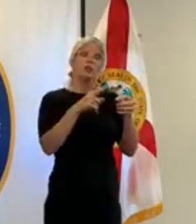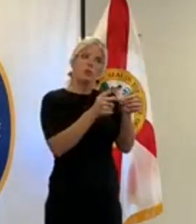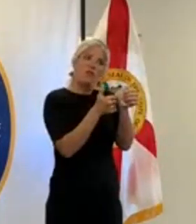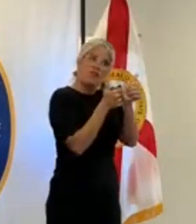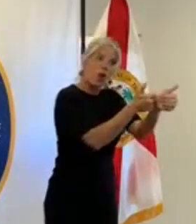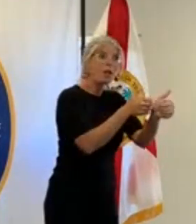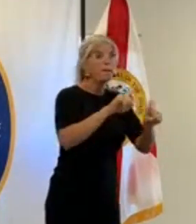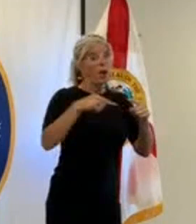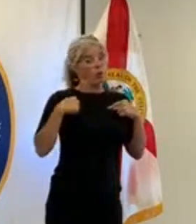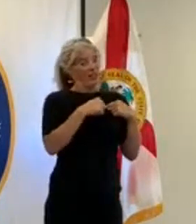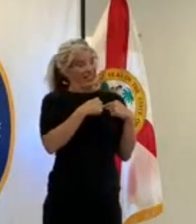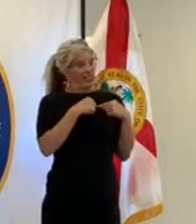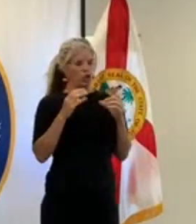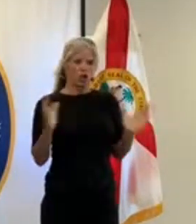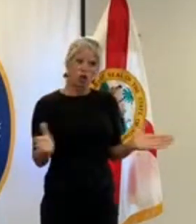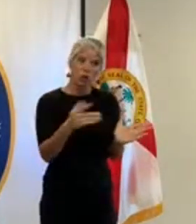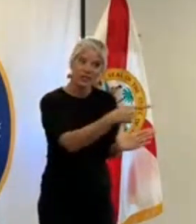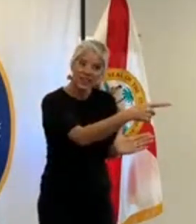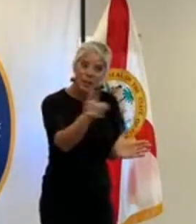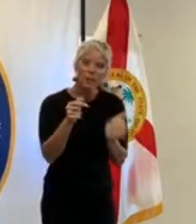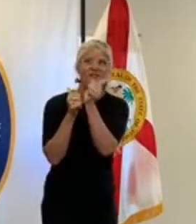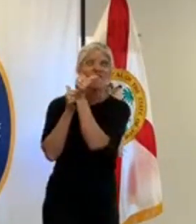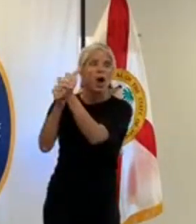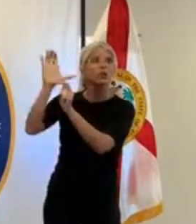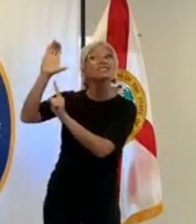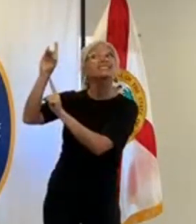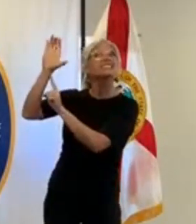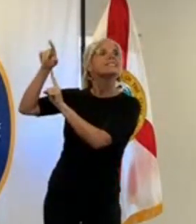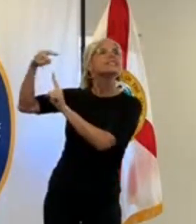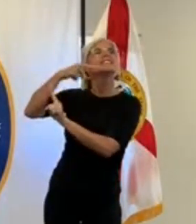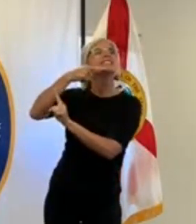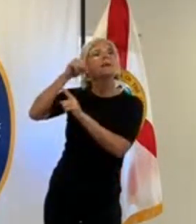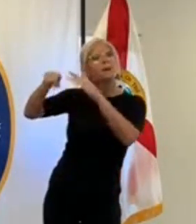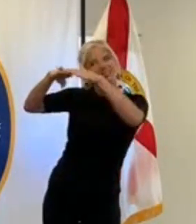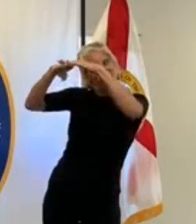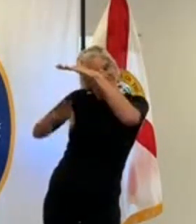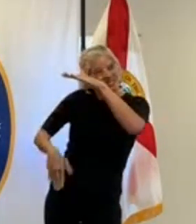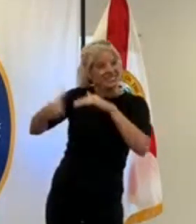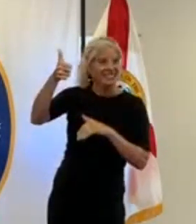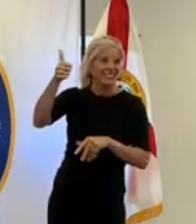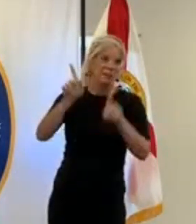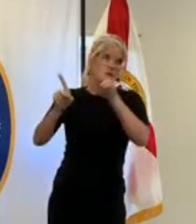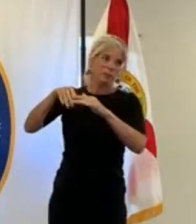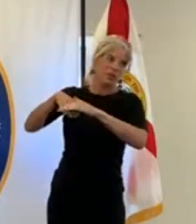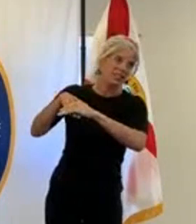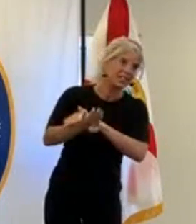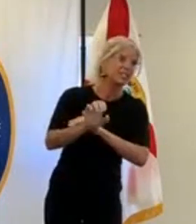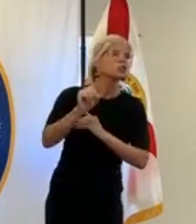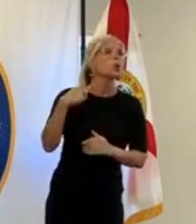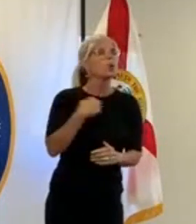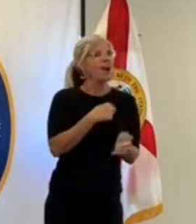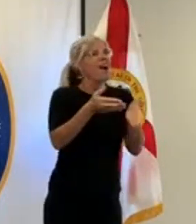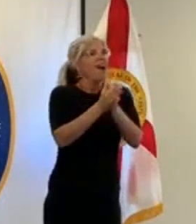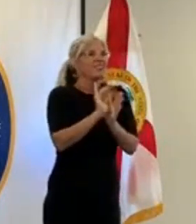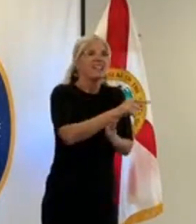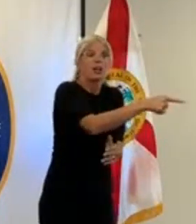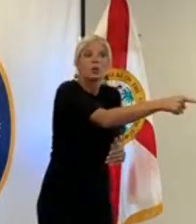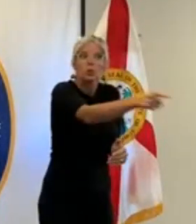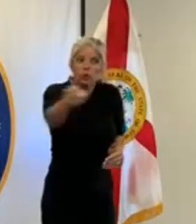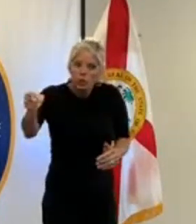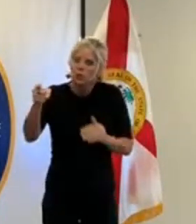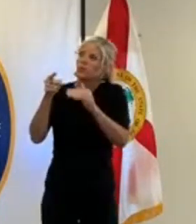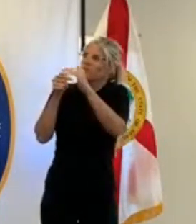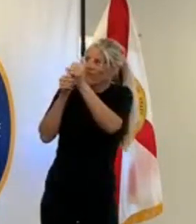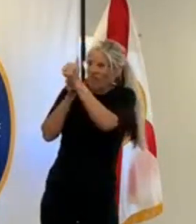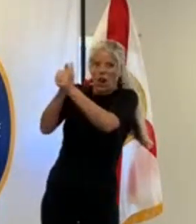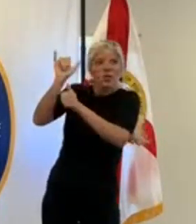guidelines for 10 and under uh for the capacity of their churches and house of worships um i do know that there are many